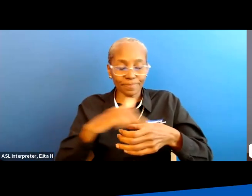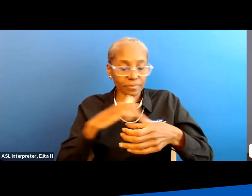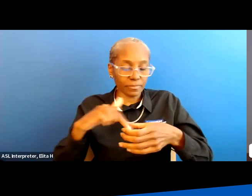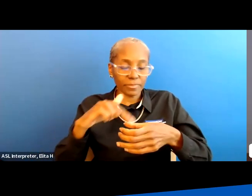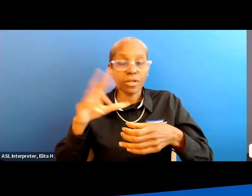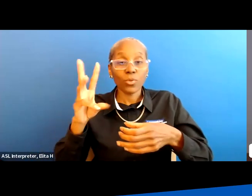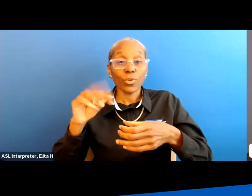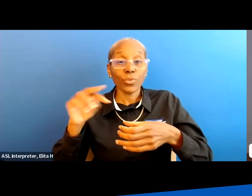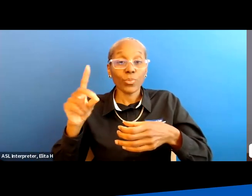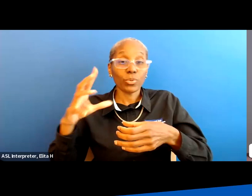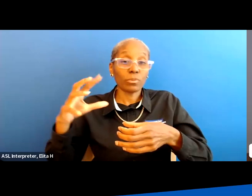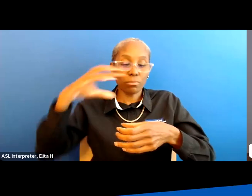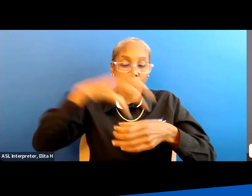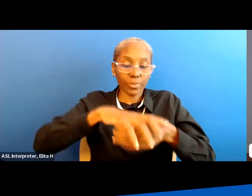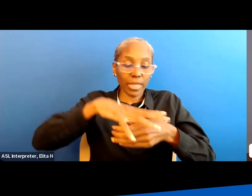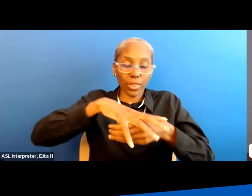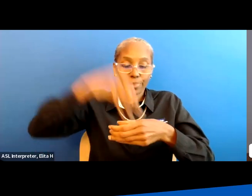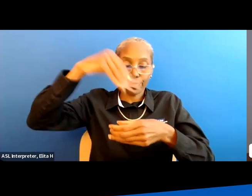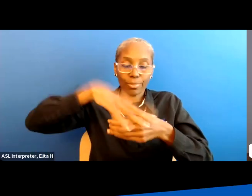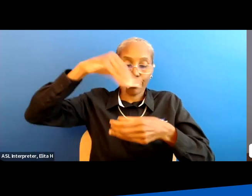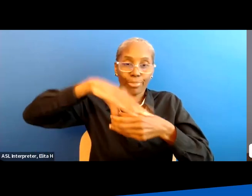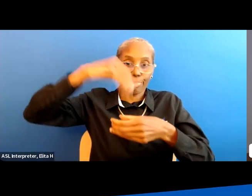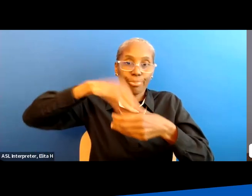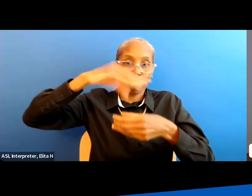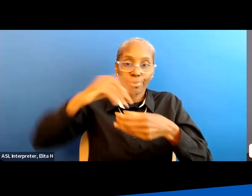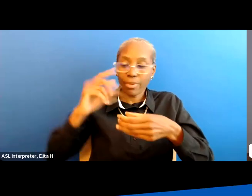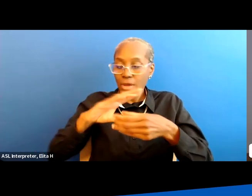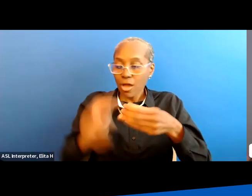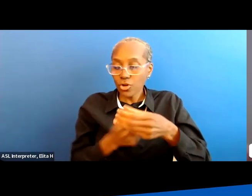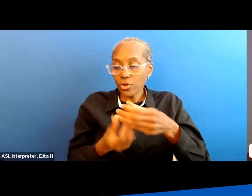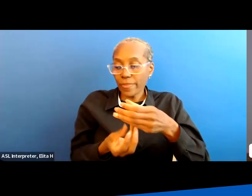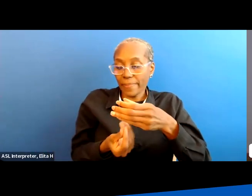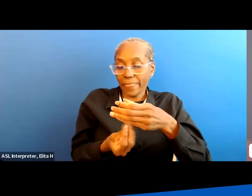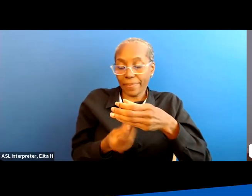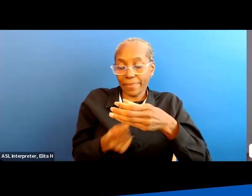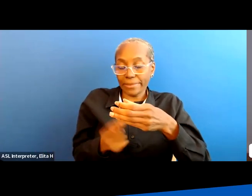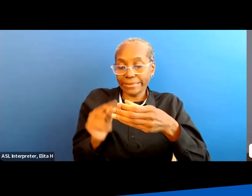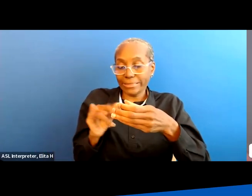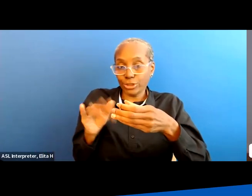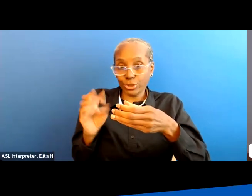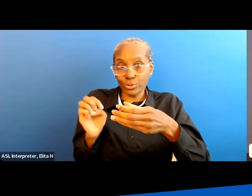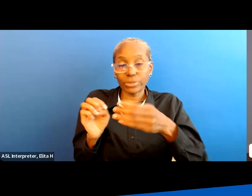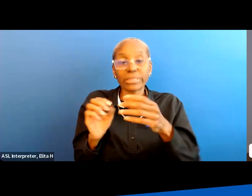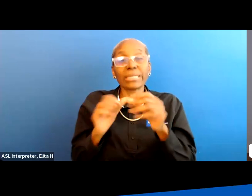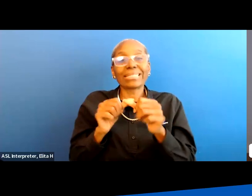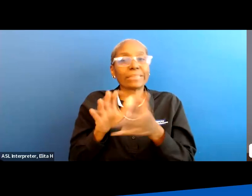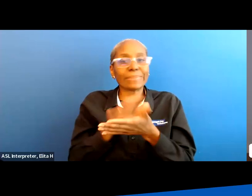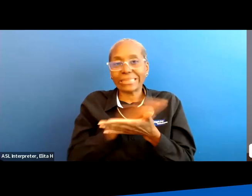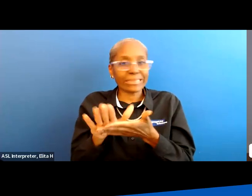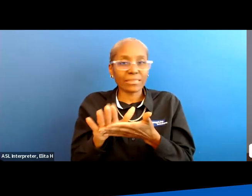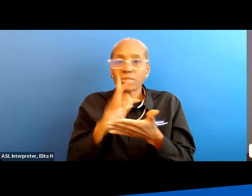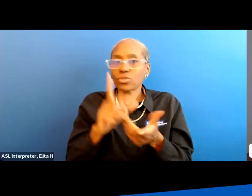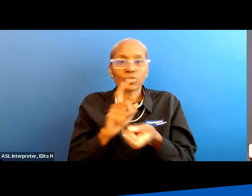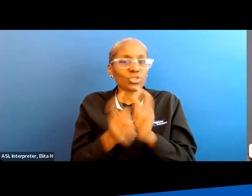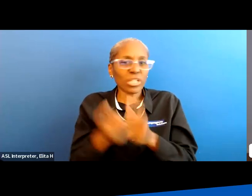of the wound and sucks out all that decayed tissue and then that keeps the wound clean you don't have to